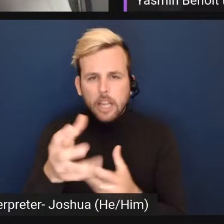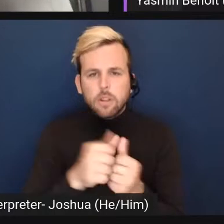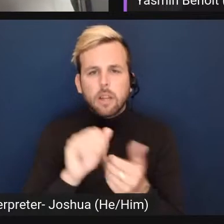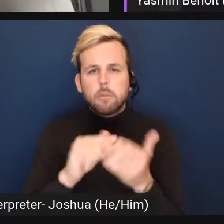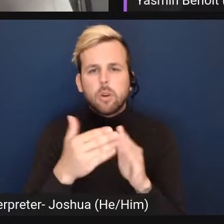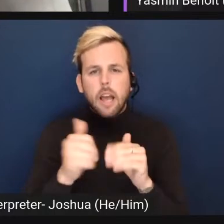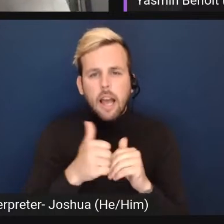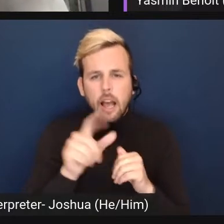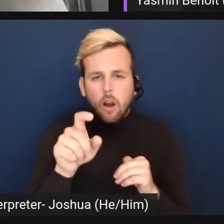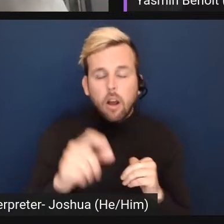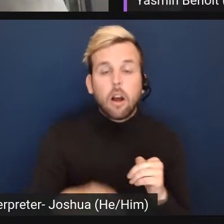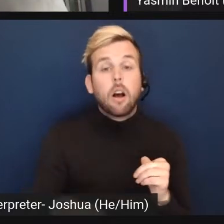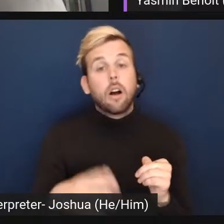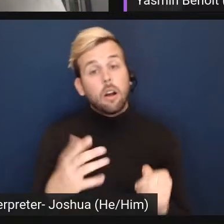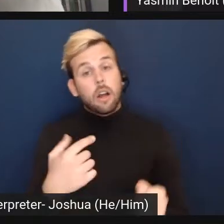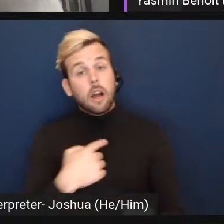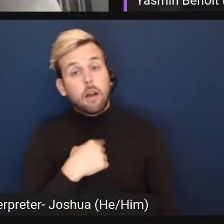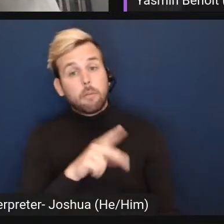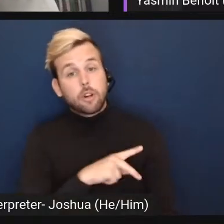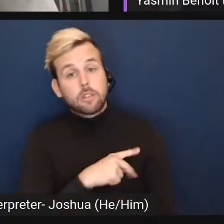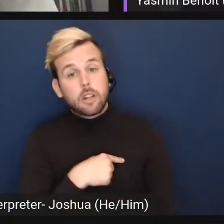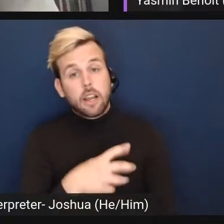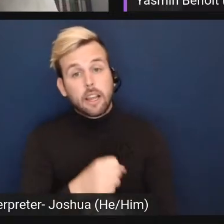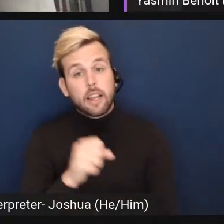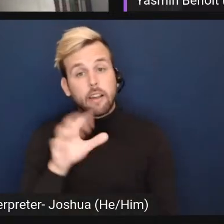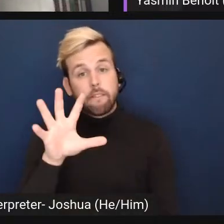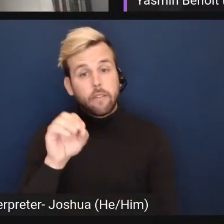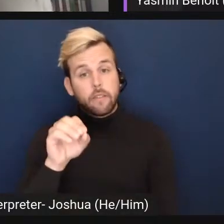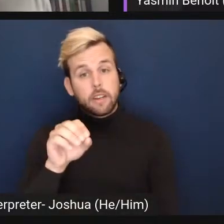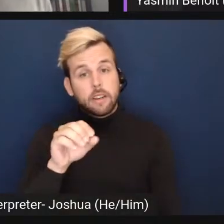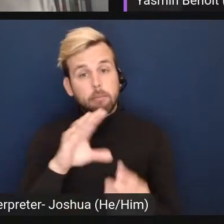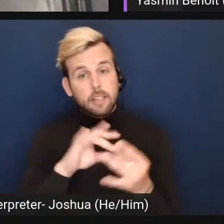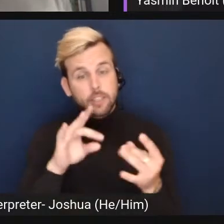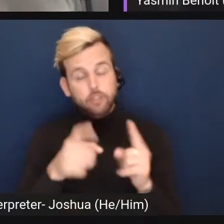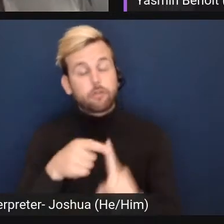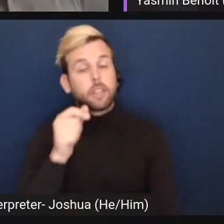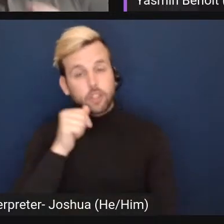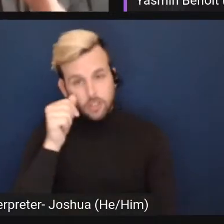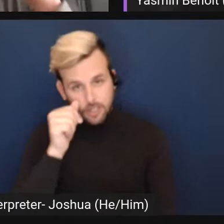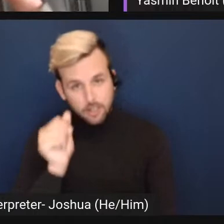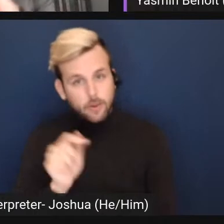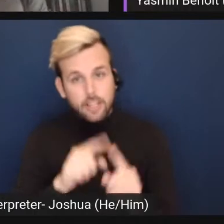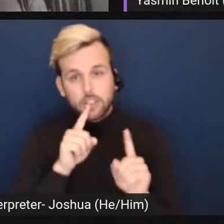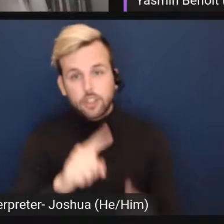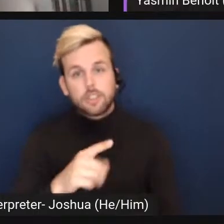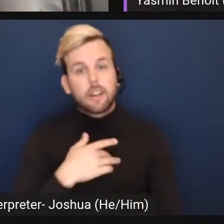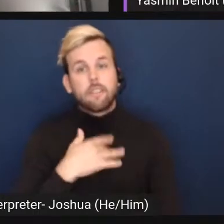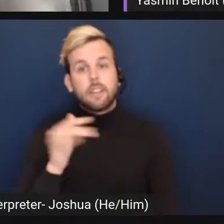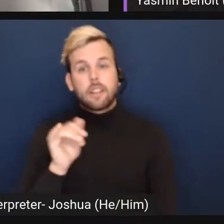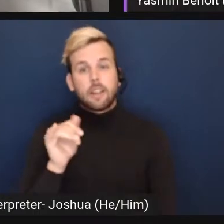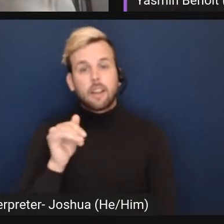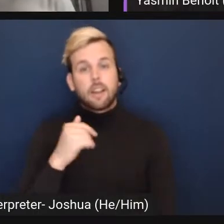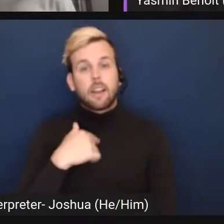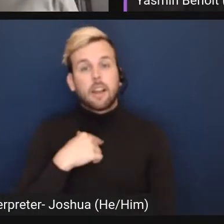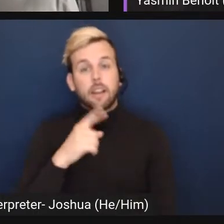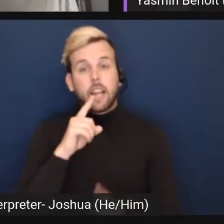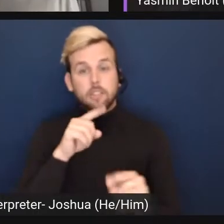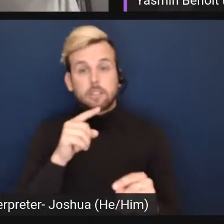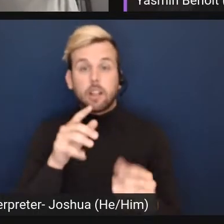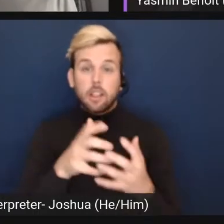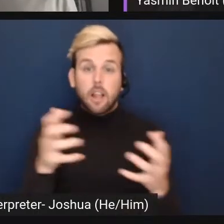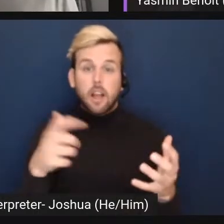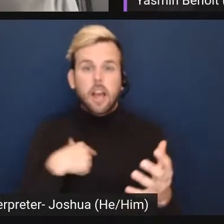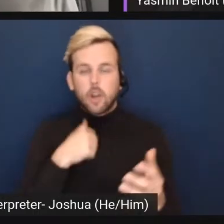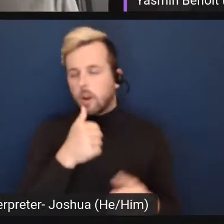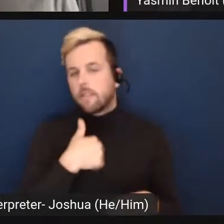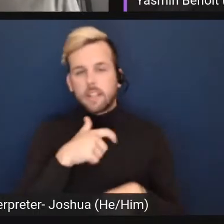mean, I personally, I have 50 messages to answer just from yesterday. So I feel like I engage in the community quite a lot. I just don't have the